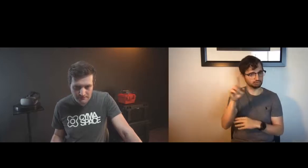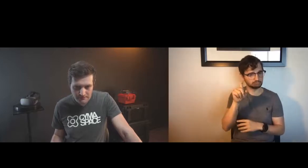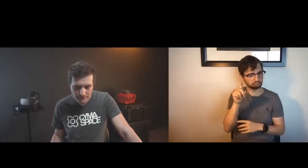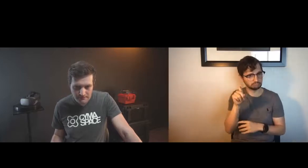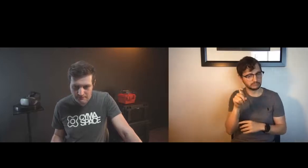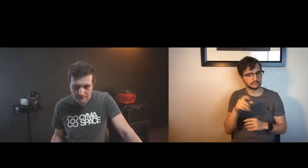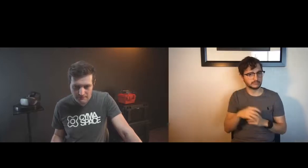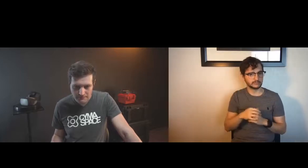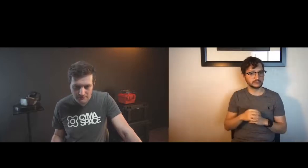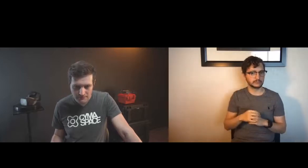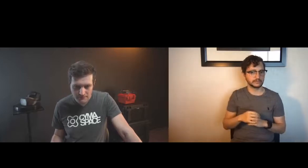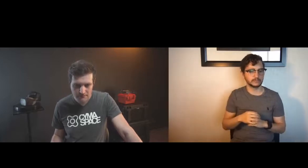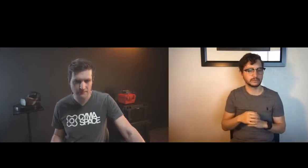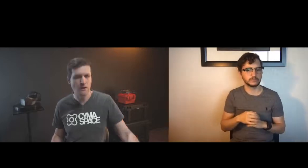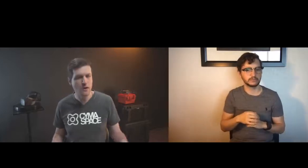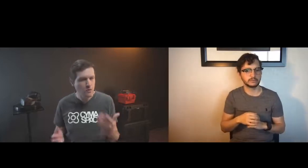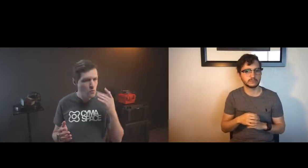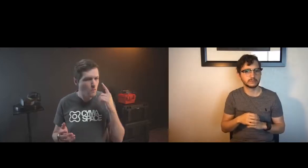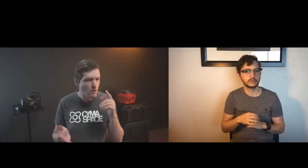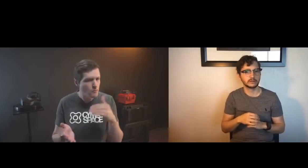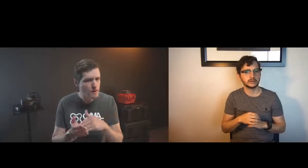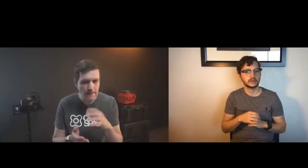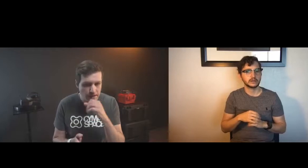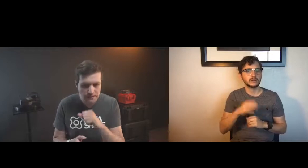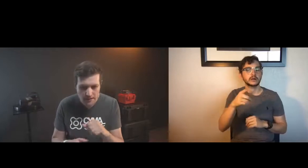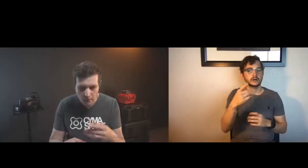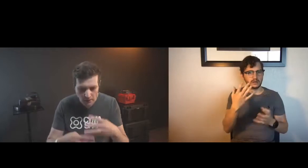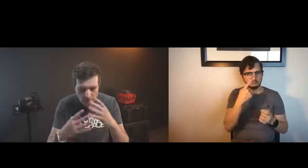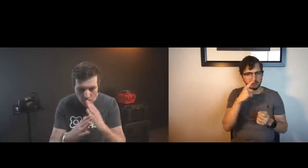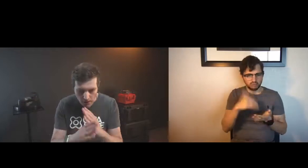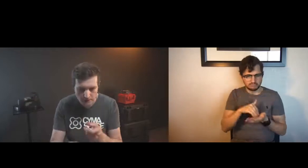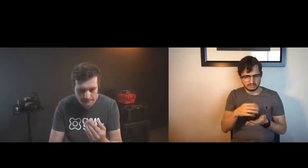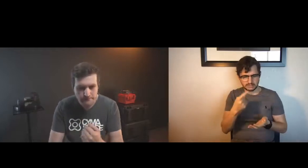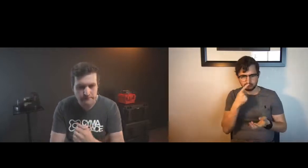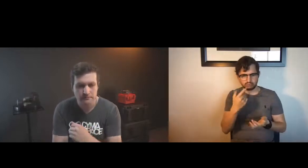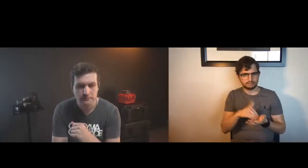another person has asked what vr is doing